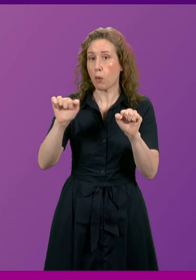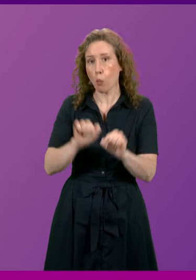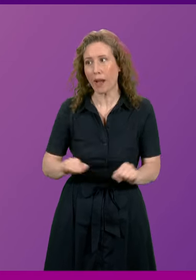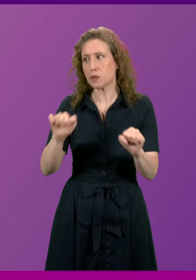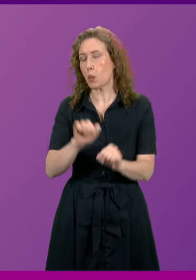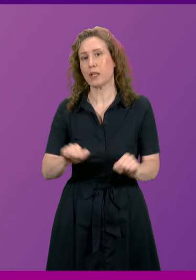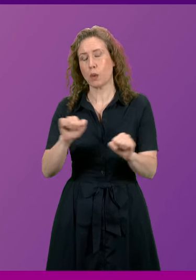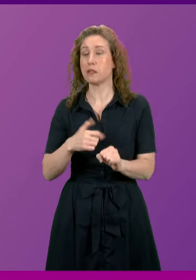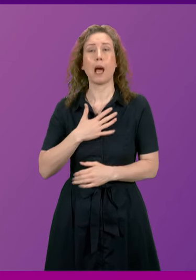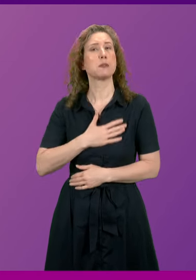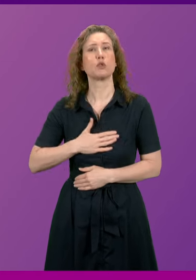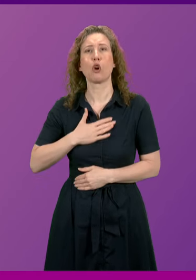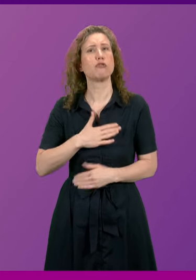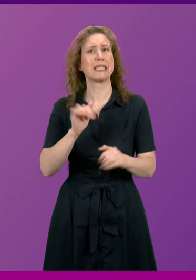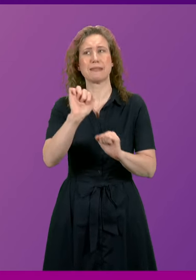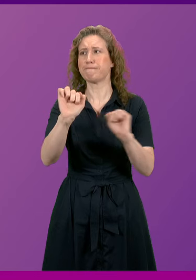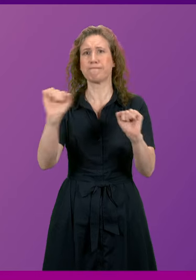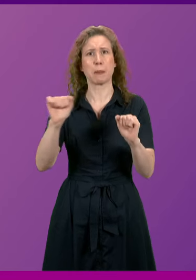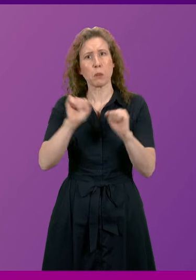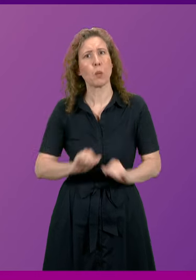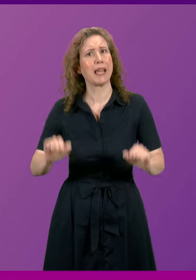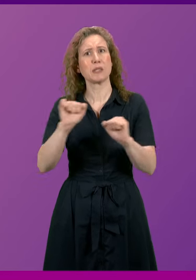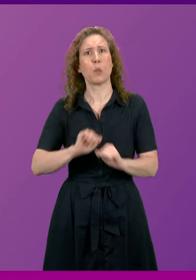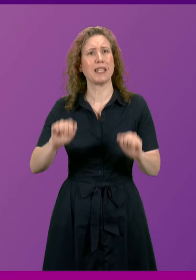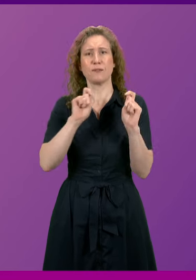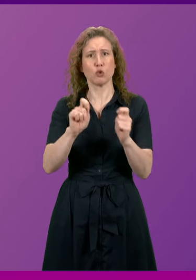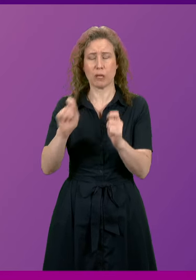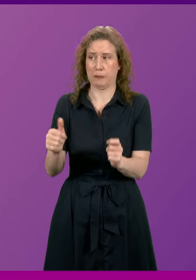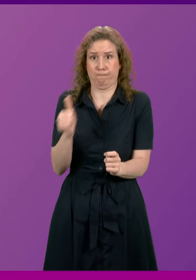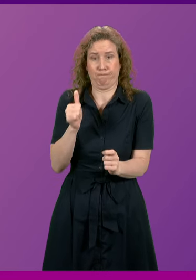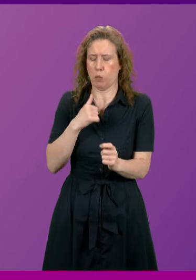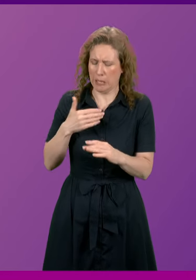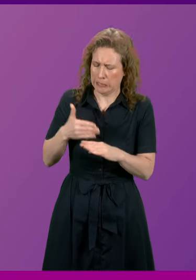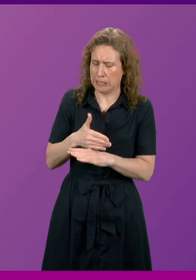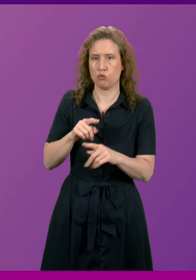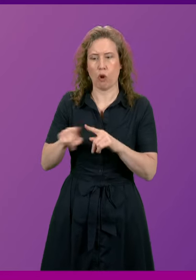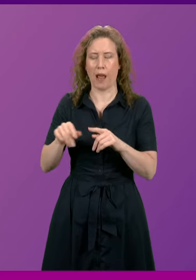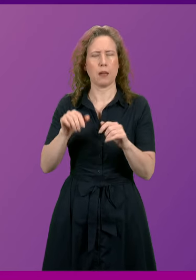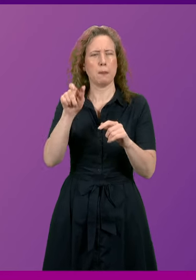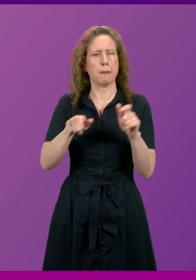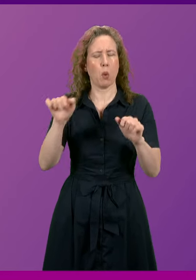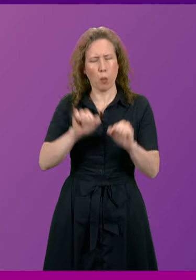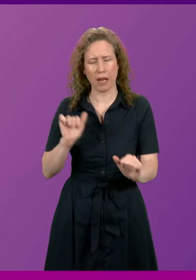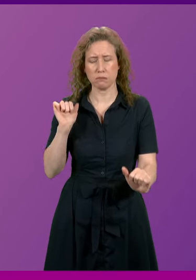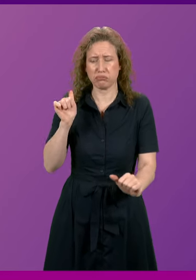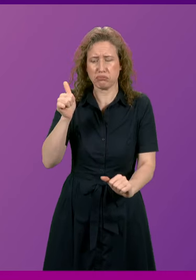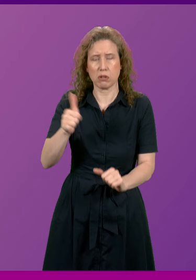sorry for the amount of time people are having to wait for treatment. We are reducing the longest waits and we are making headway in that. In